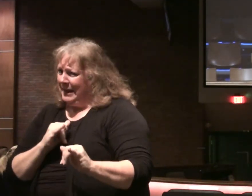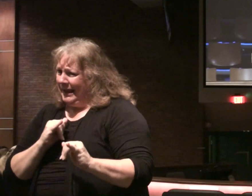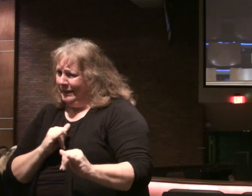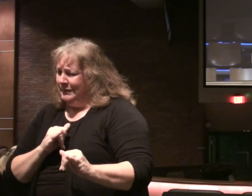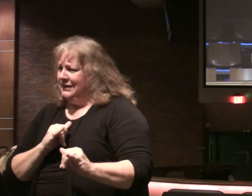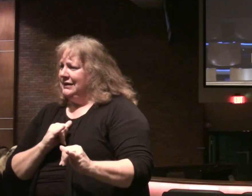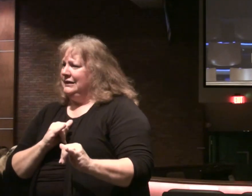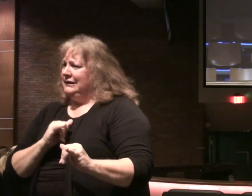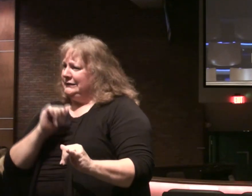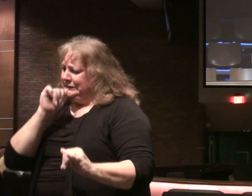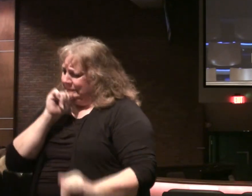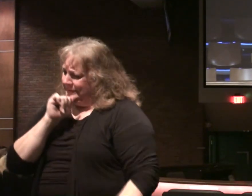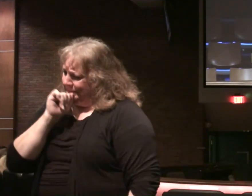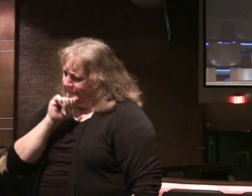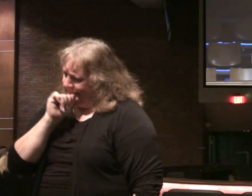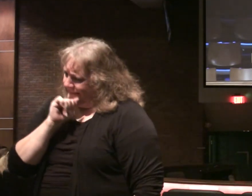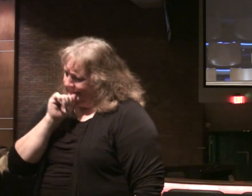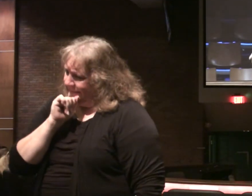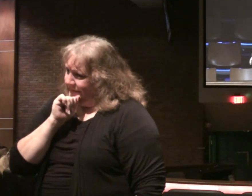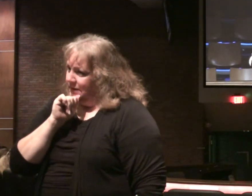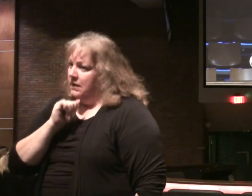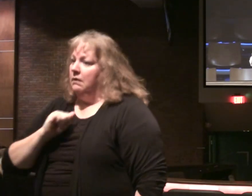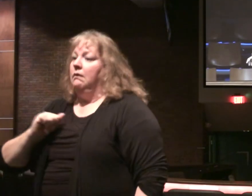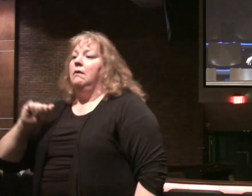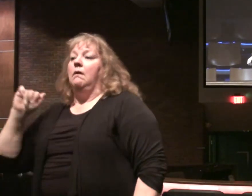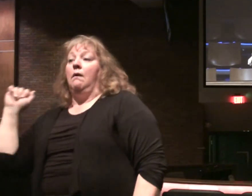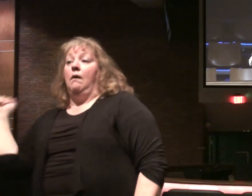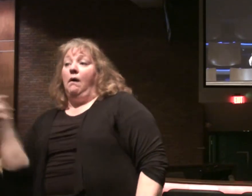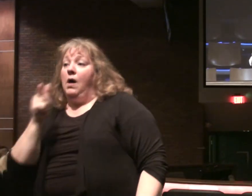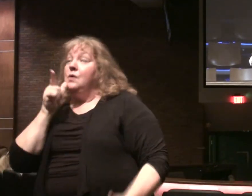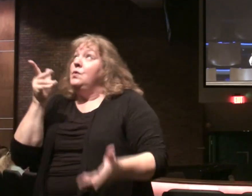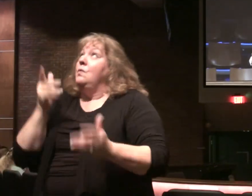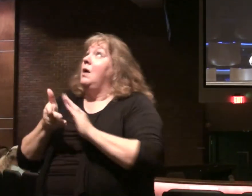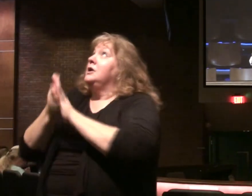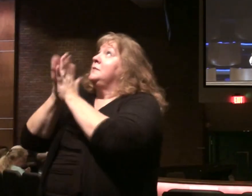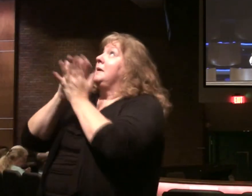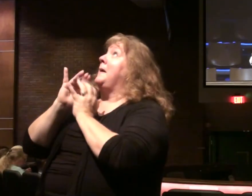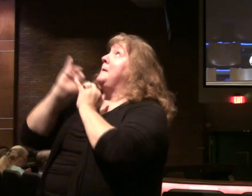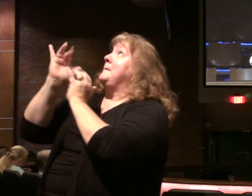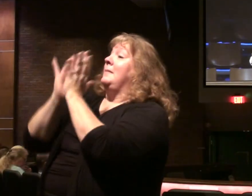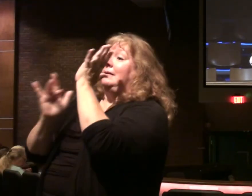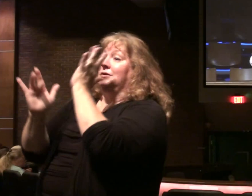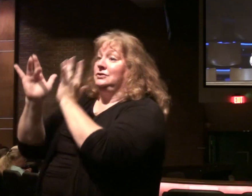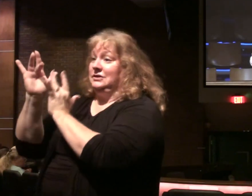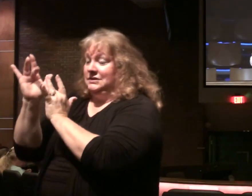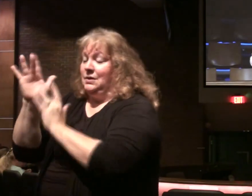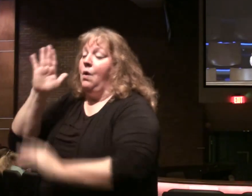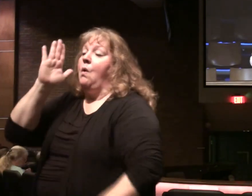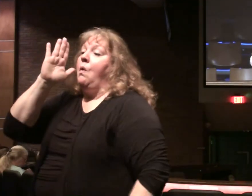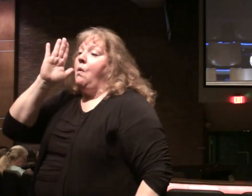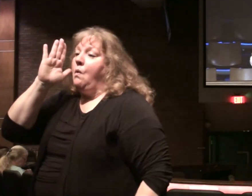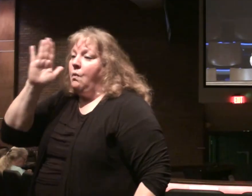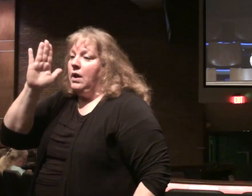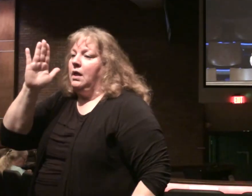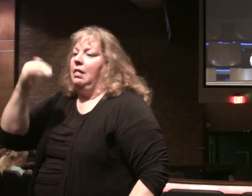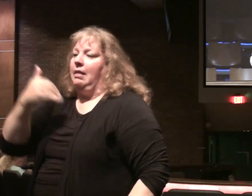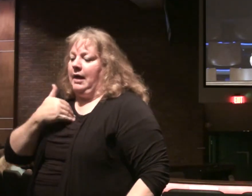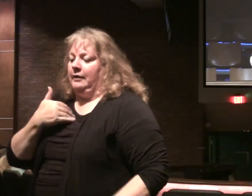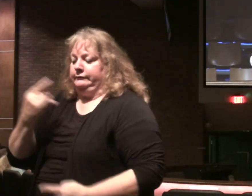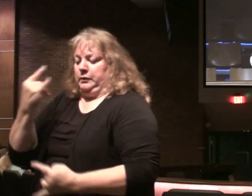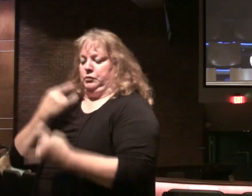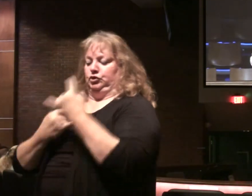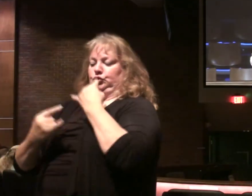Endure hardship. He says. Indeed. All those who desire to live Godly in Christ Jesus. Will be persecuted.